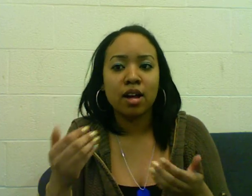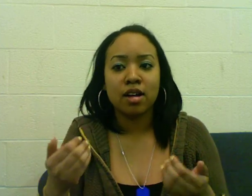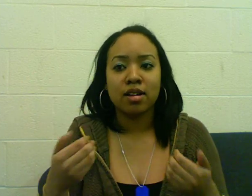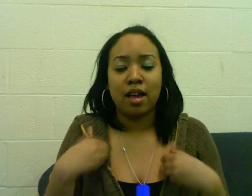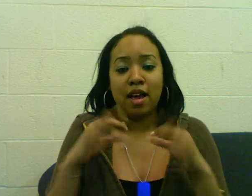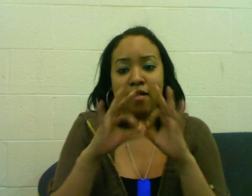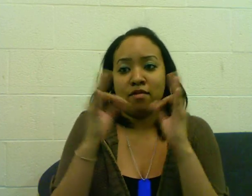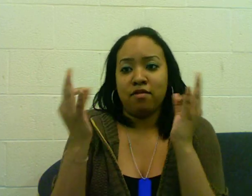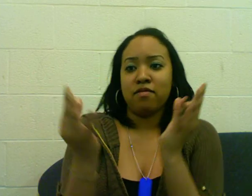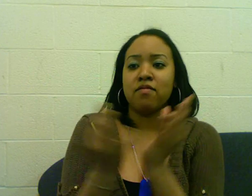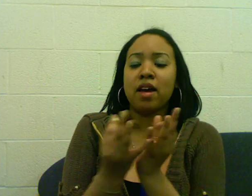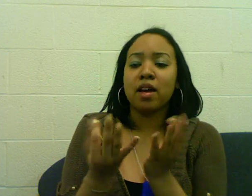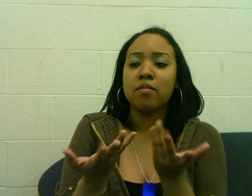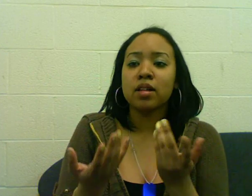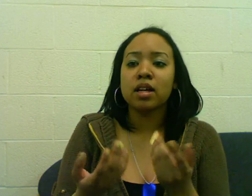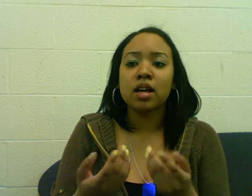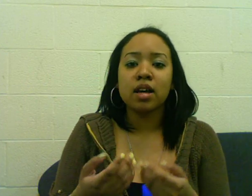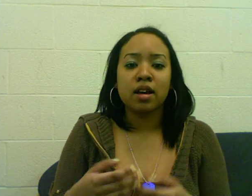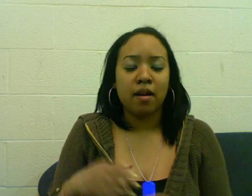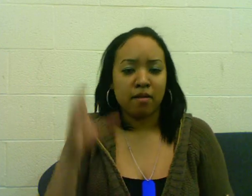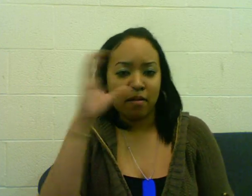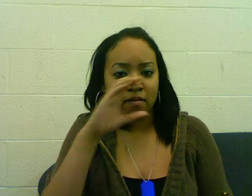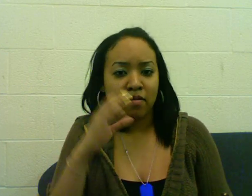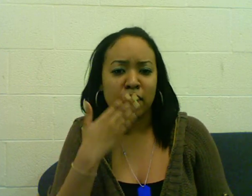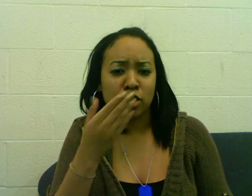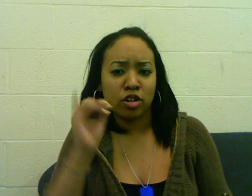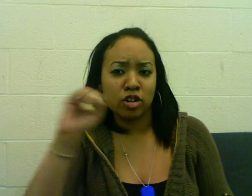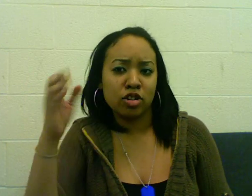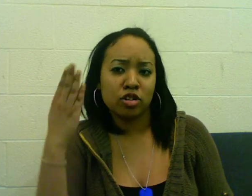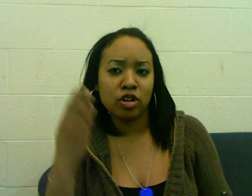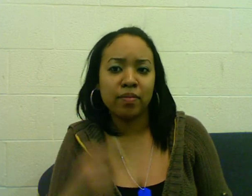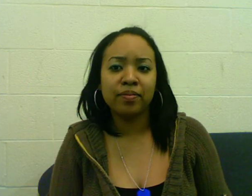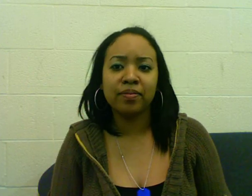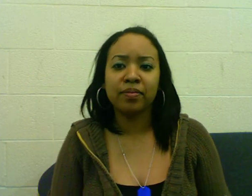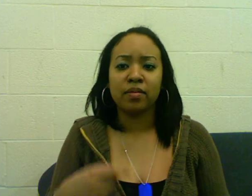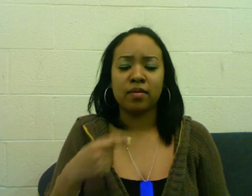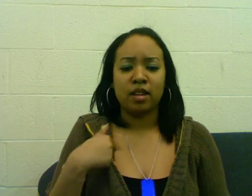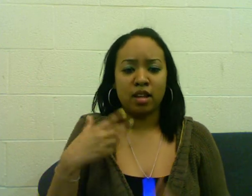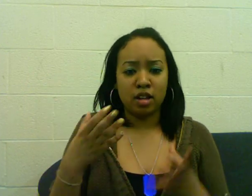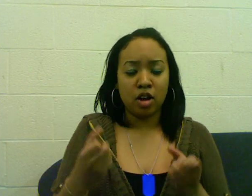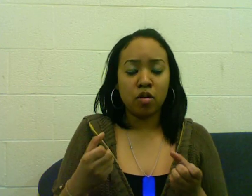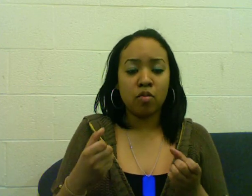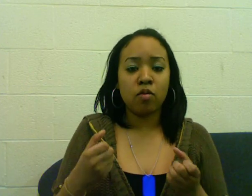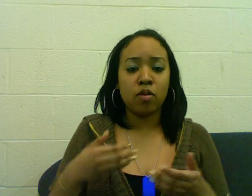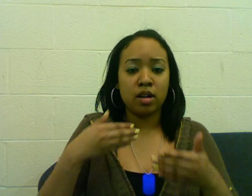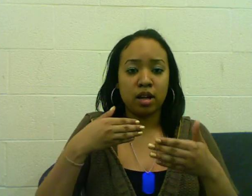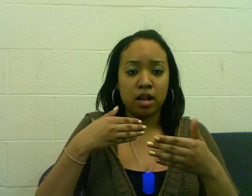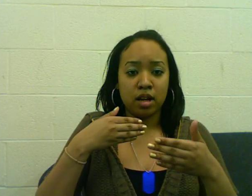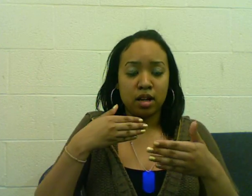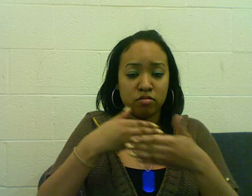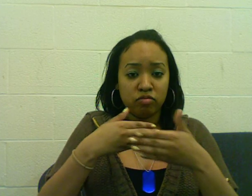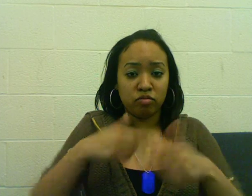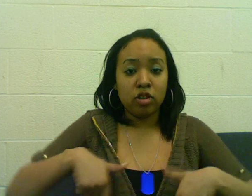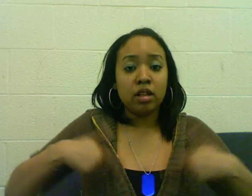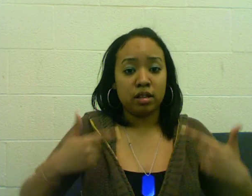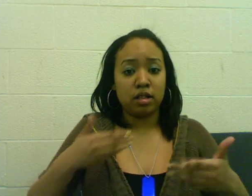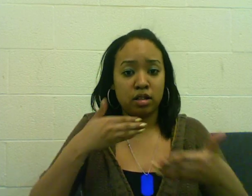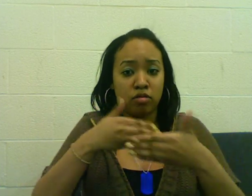You know Hannah? Uh-huh. I haven't heard her. Wait, what? What? What is it? Oh, I say that. Wait,